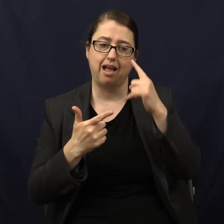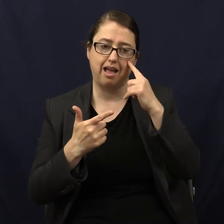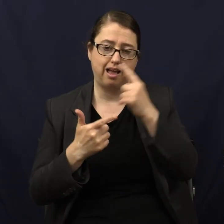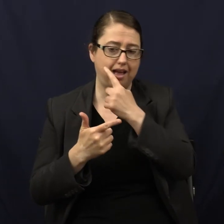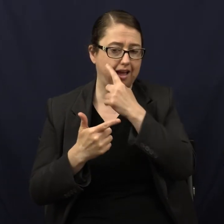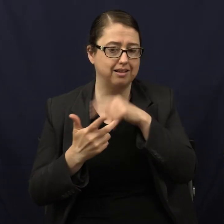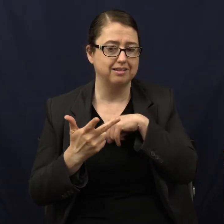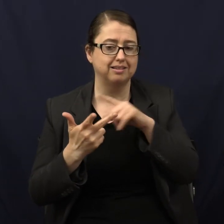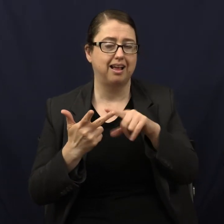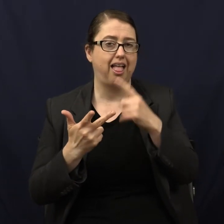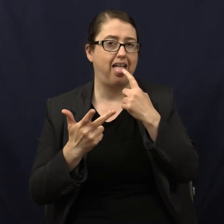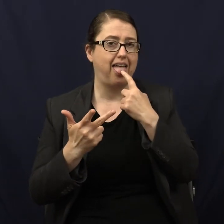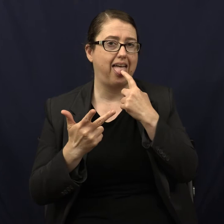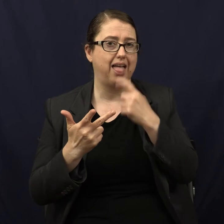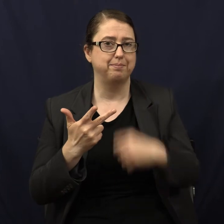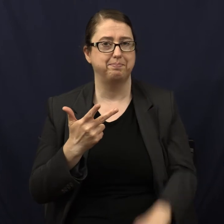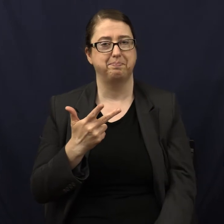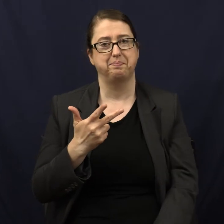and tongue.